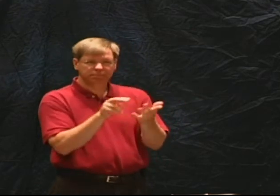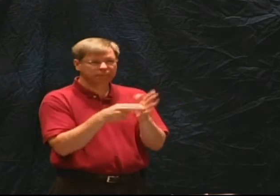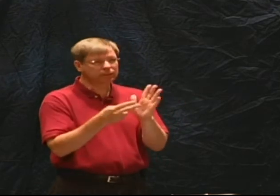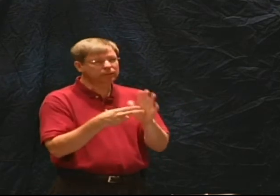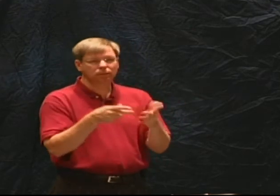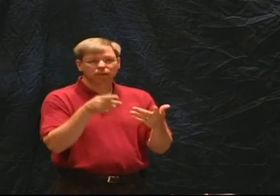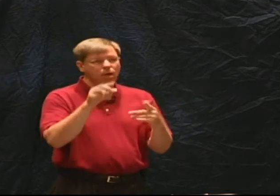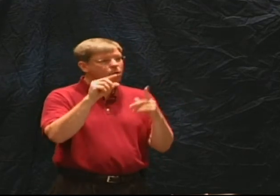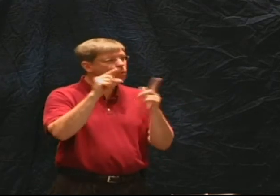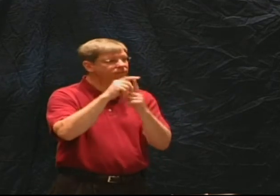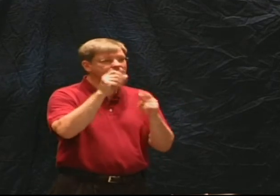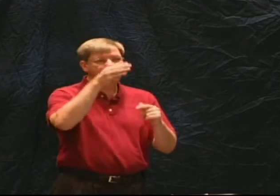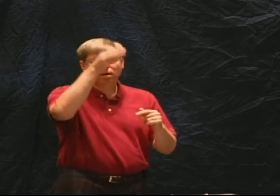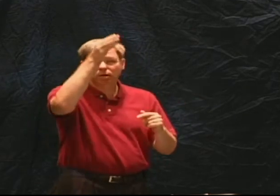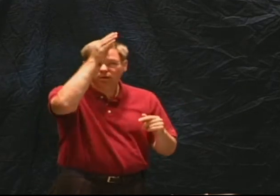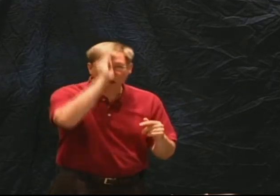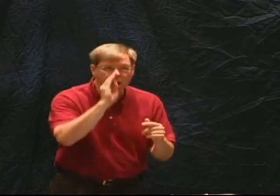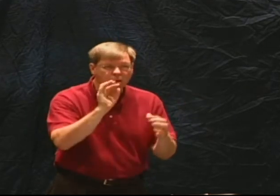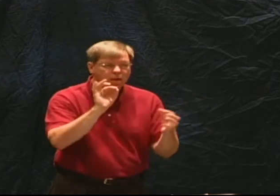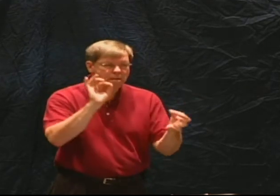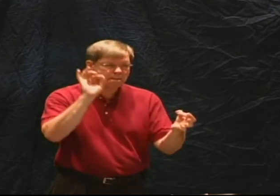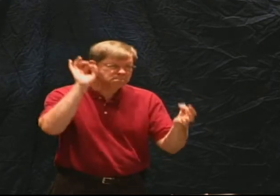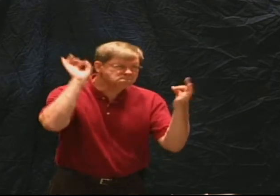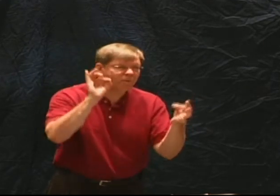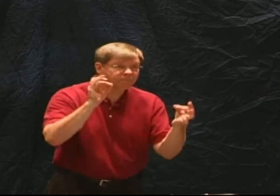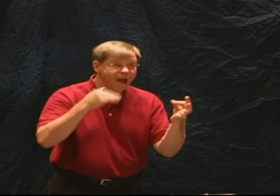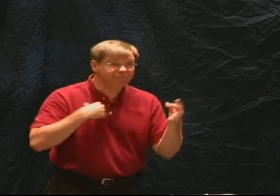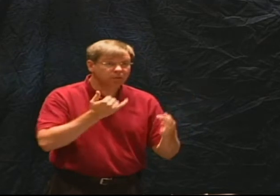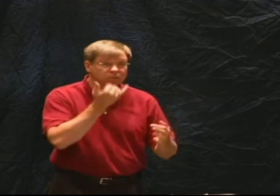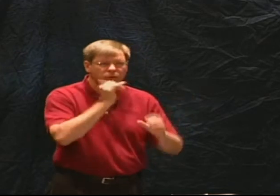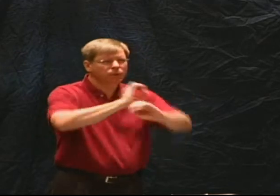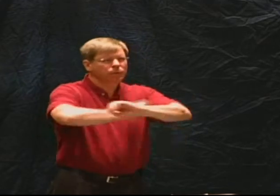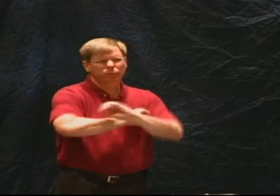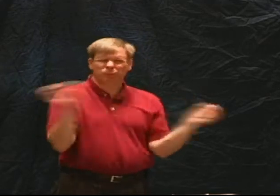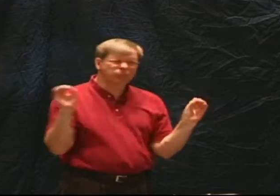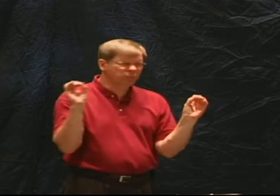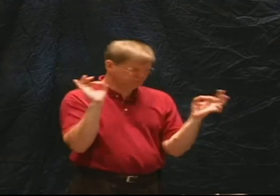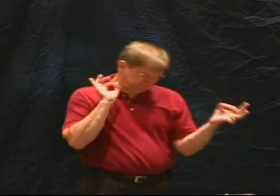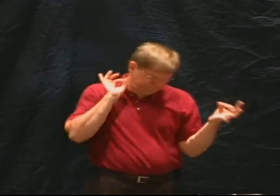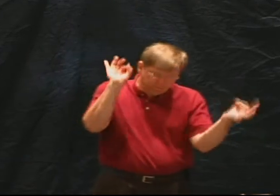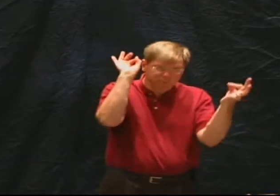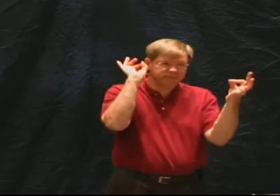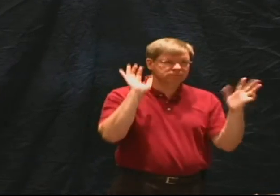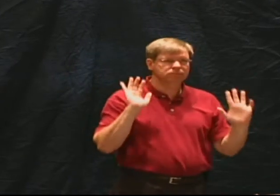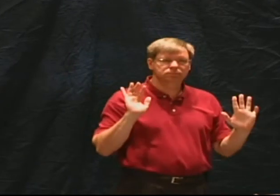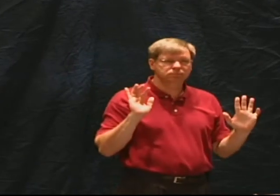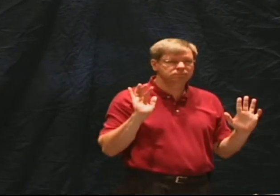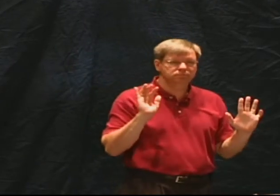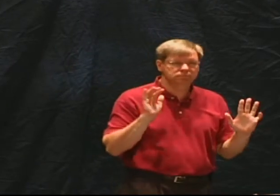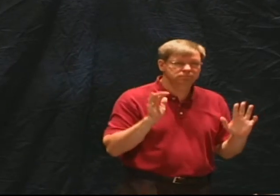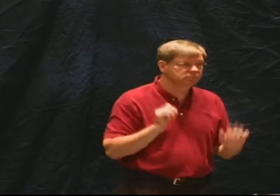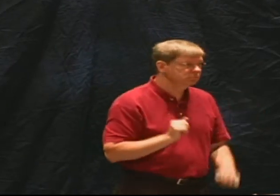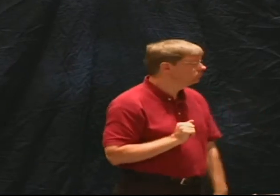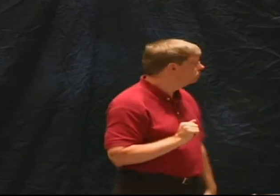Jesus said the scripture cannot be broken he was affirming that scripture was without error